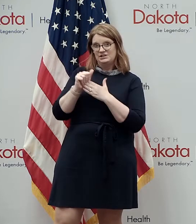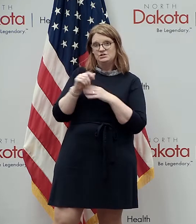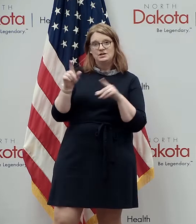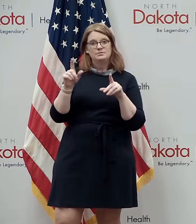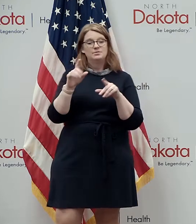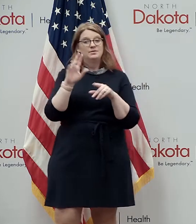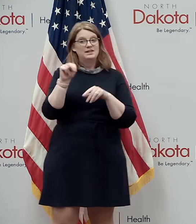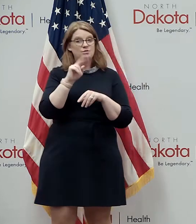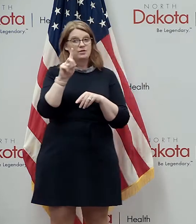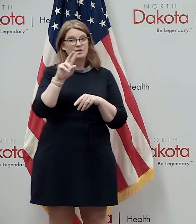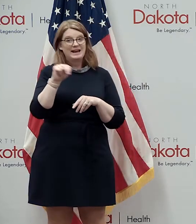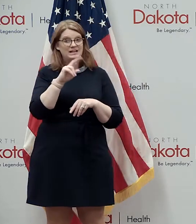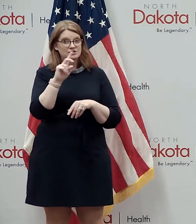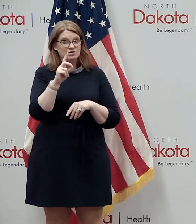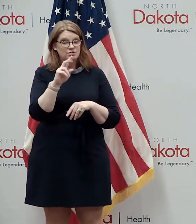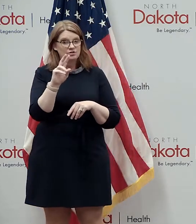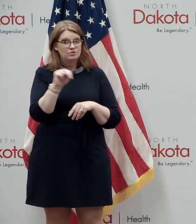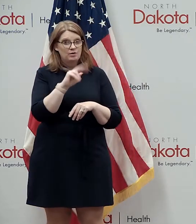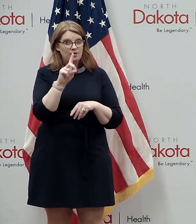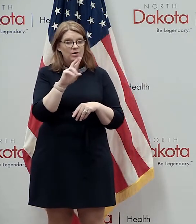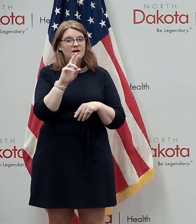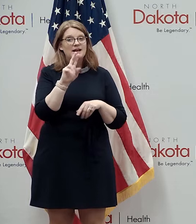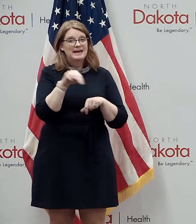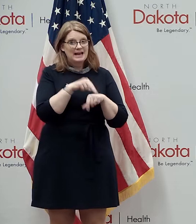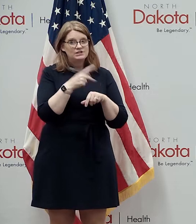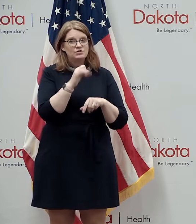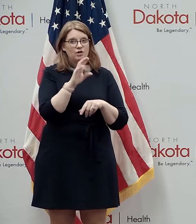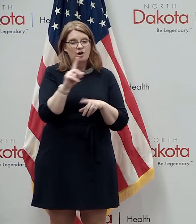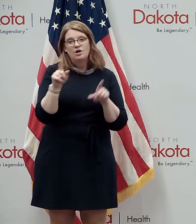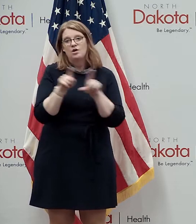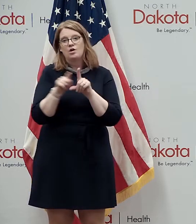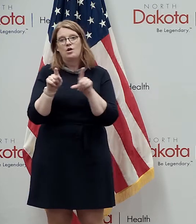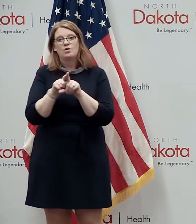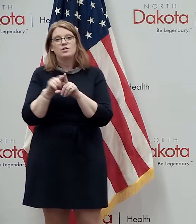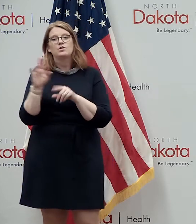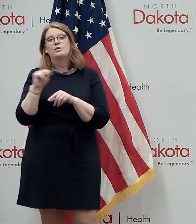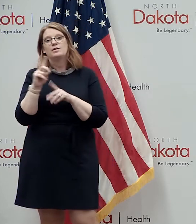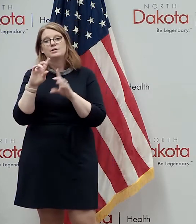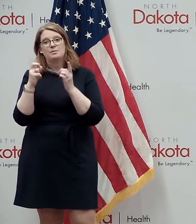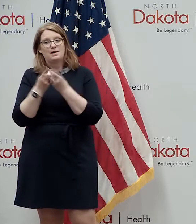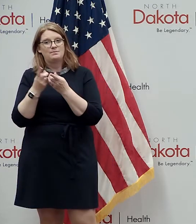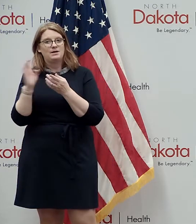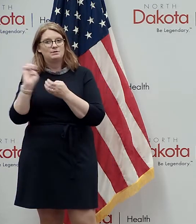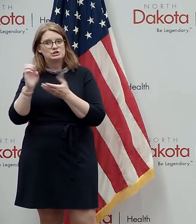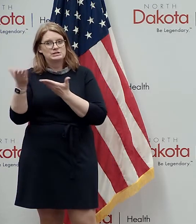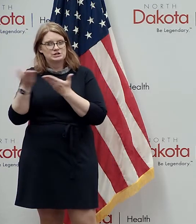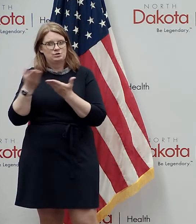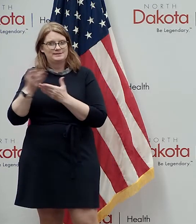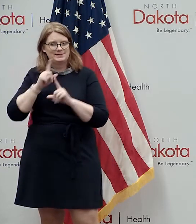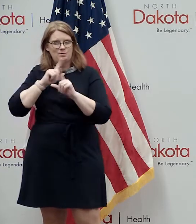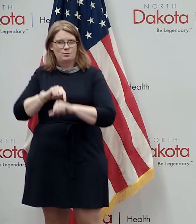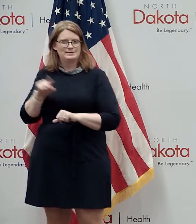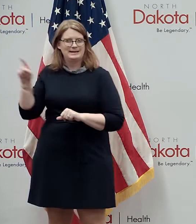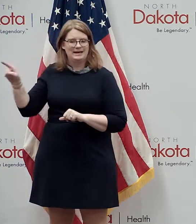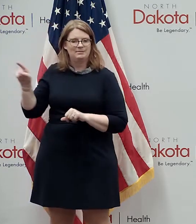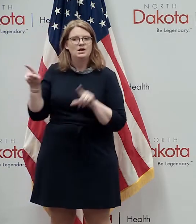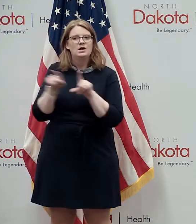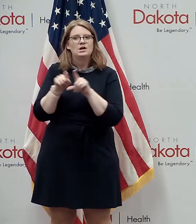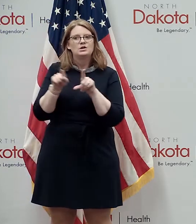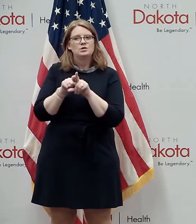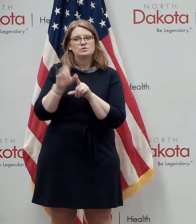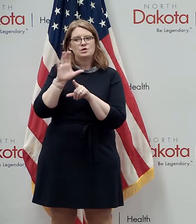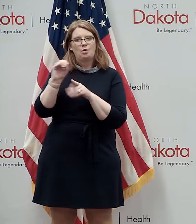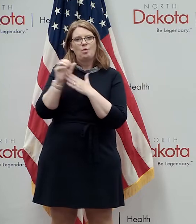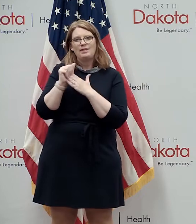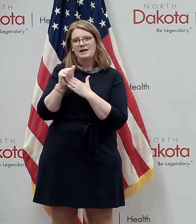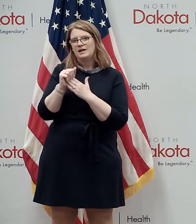also of his leadership of the north dakota emergency service department of emergency services which reports up to him and also his co-leading of the